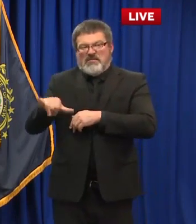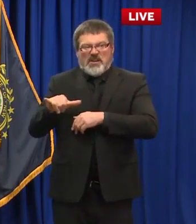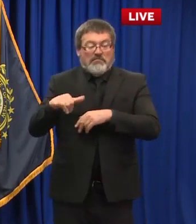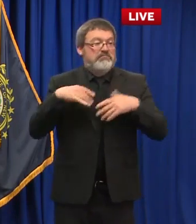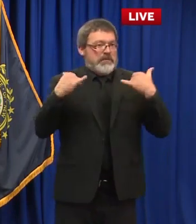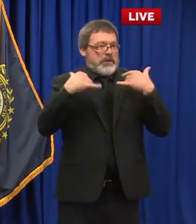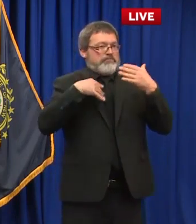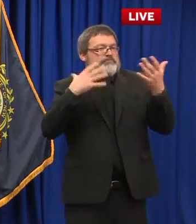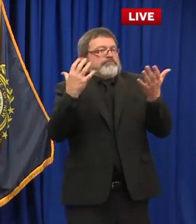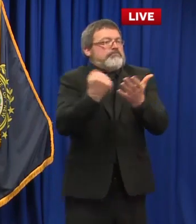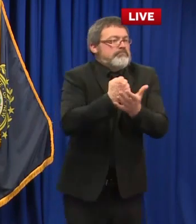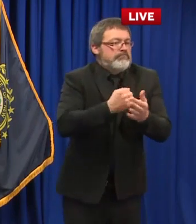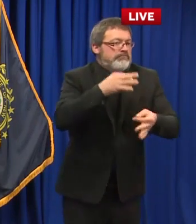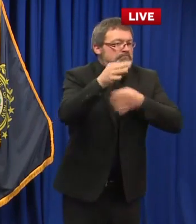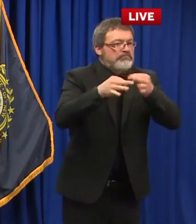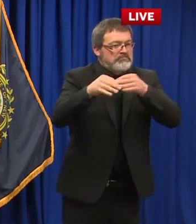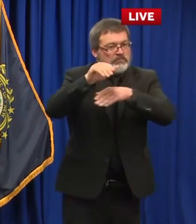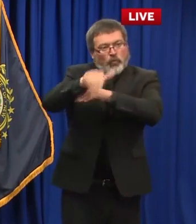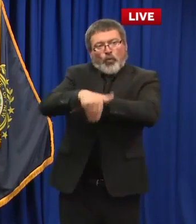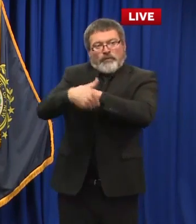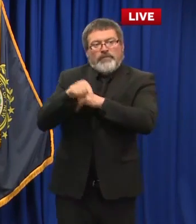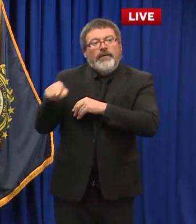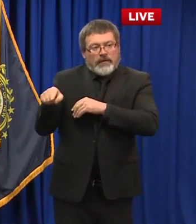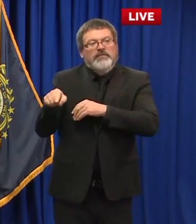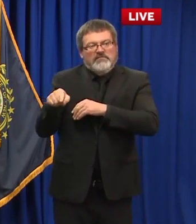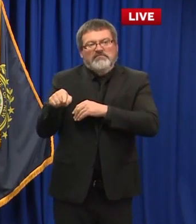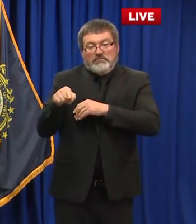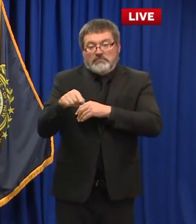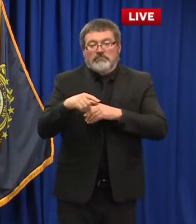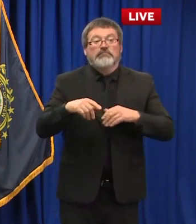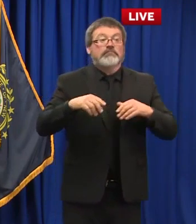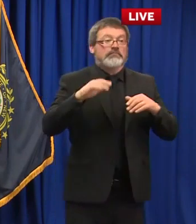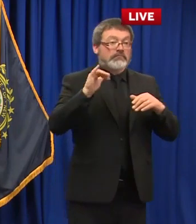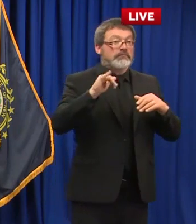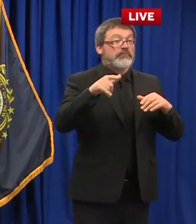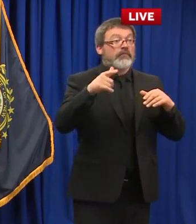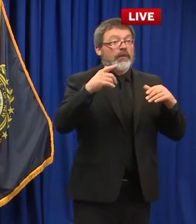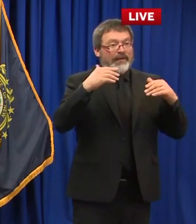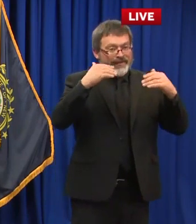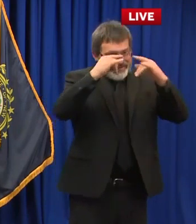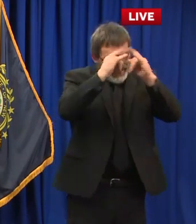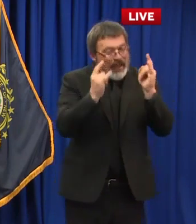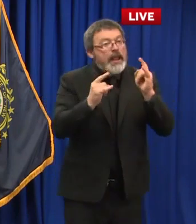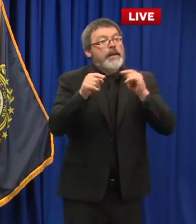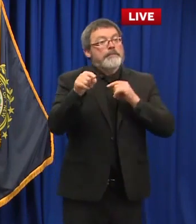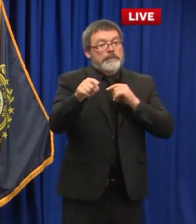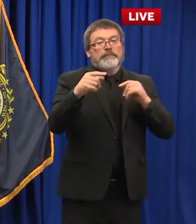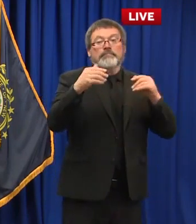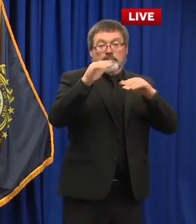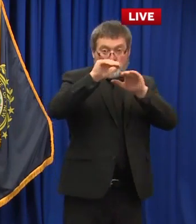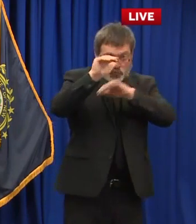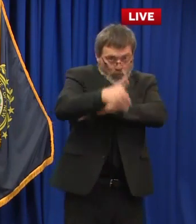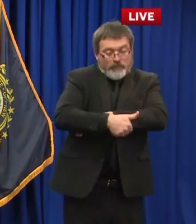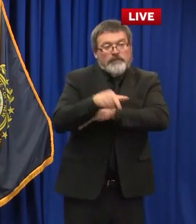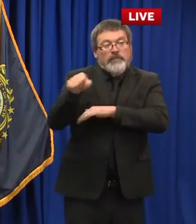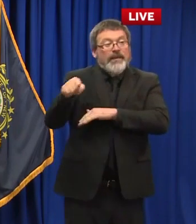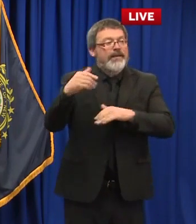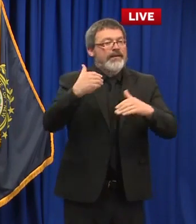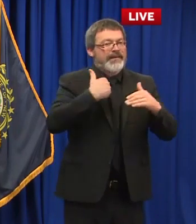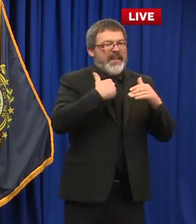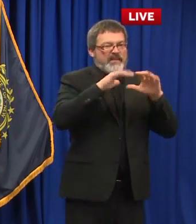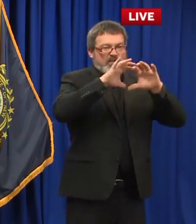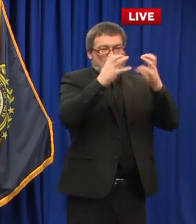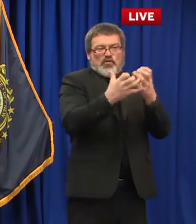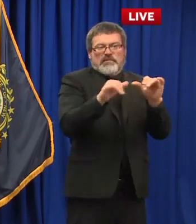under the nh.gov as well so the guidance on overnight camping uh overnight summer camps not camping but overnight summer camps is now available